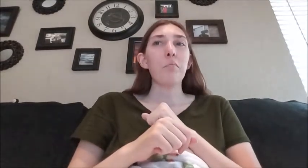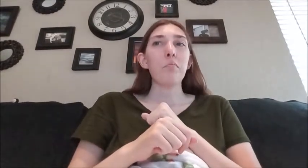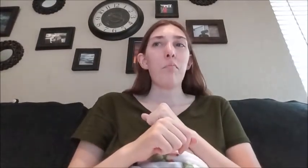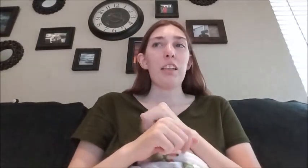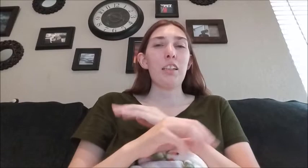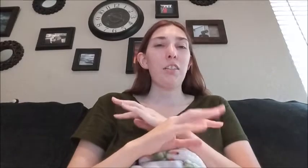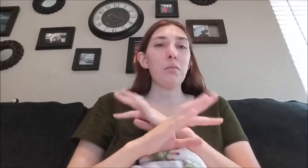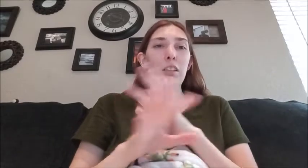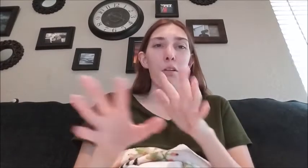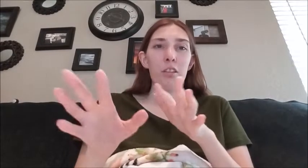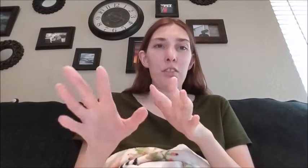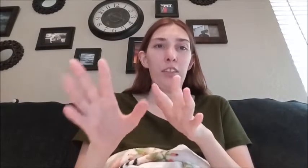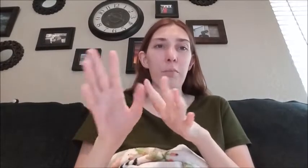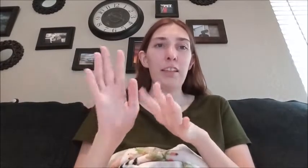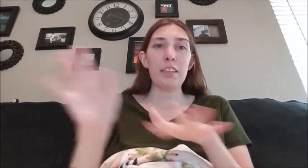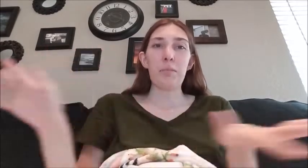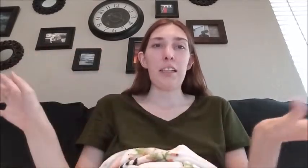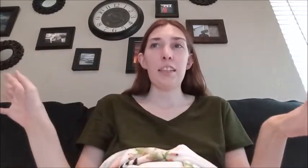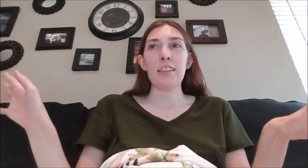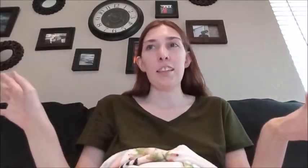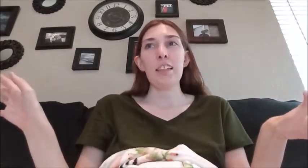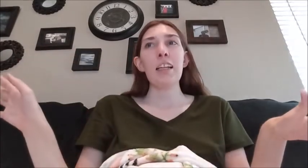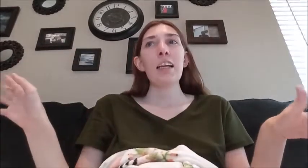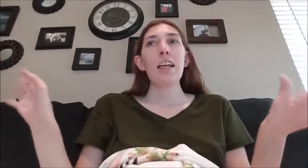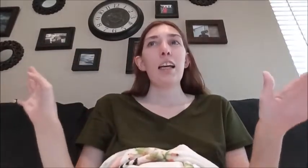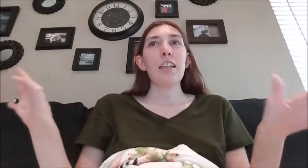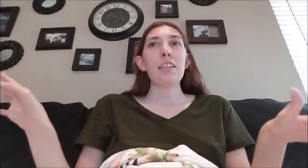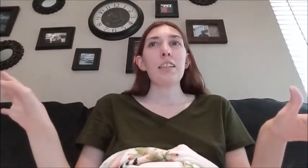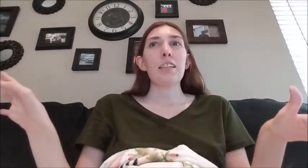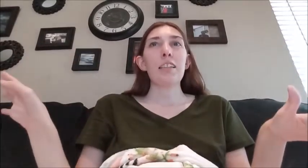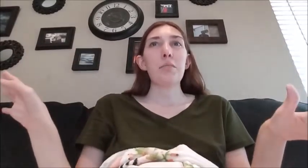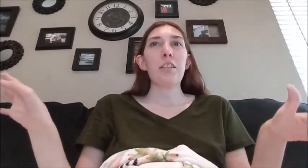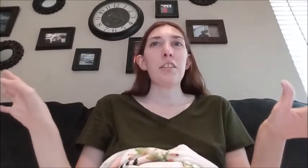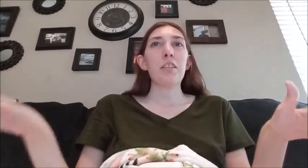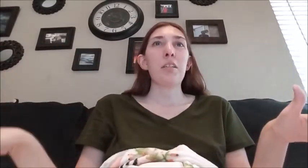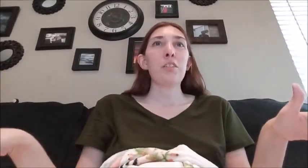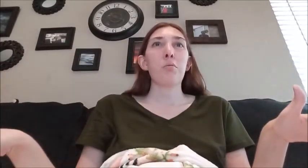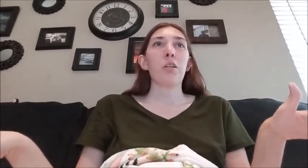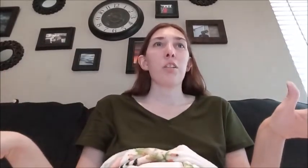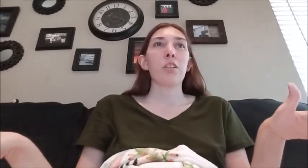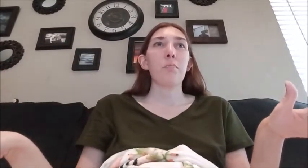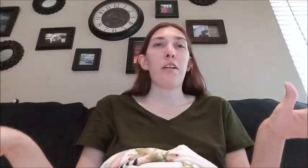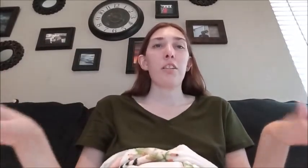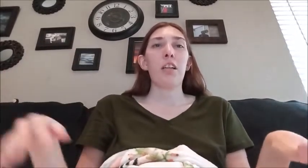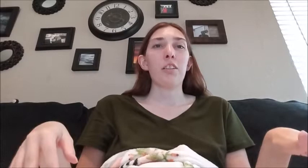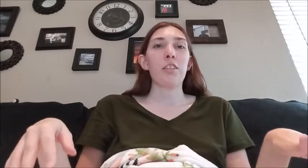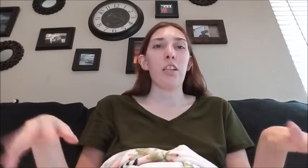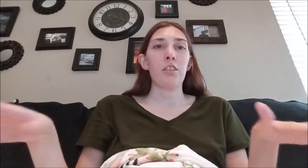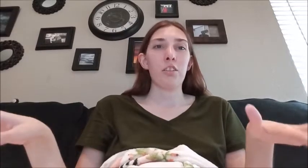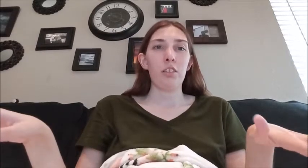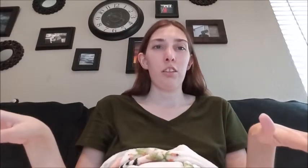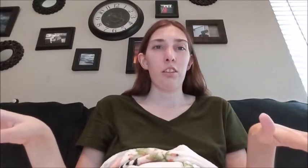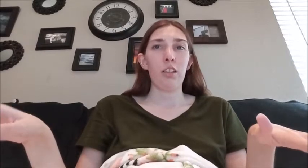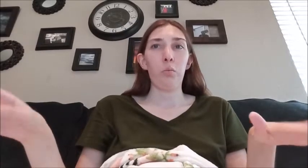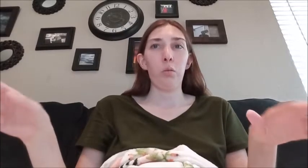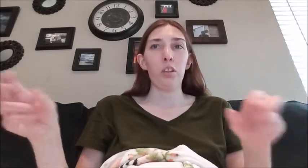all I'm talking about is phlegm and spit and that's it and it's like to be honest some days are worse better than others others are like worse